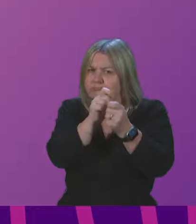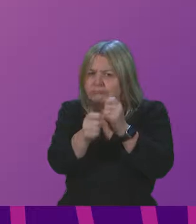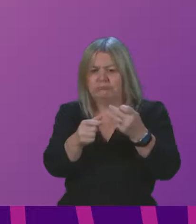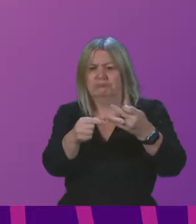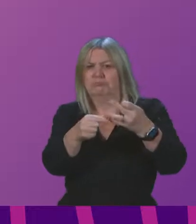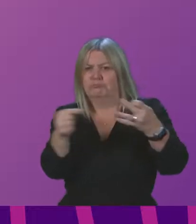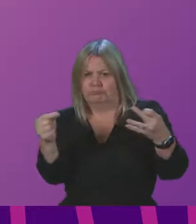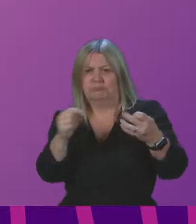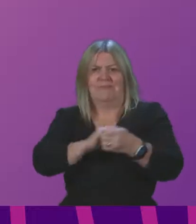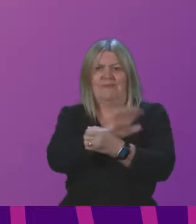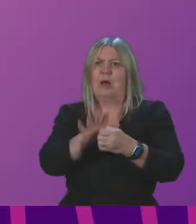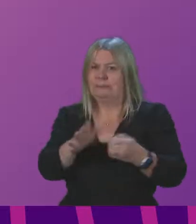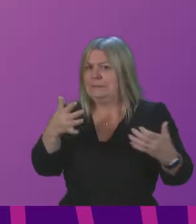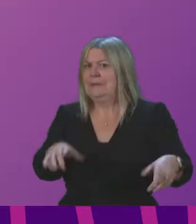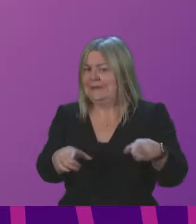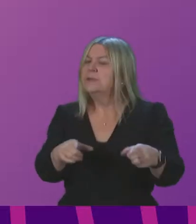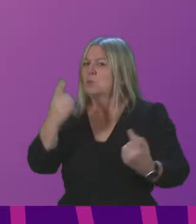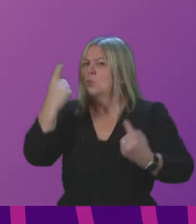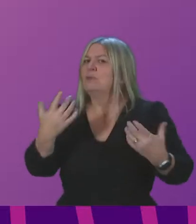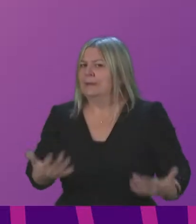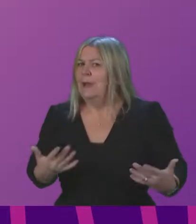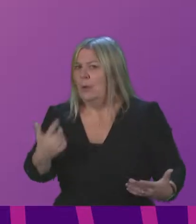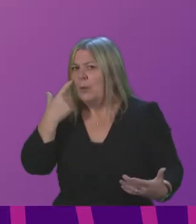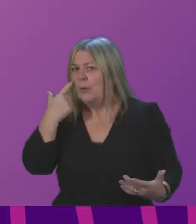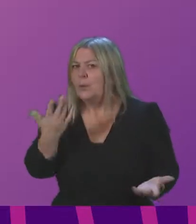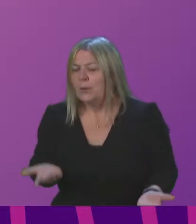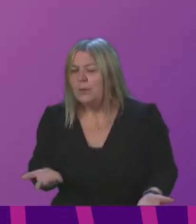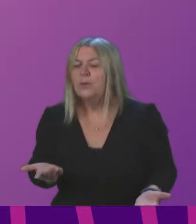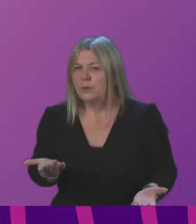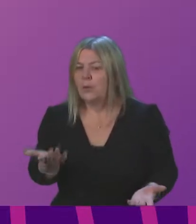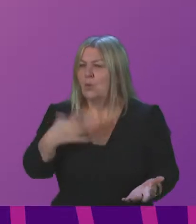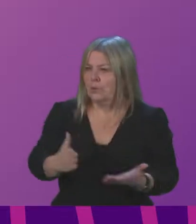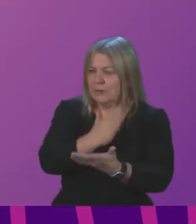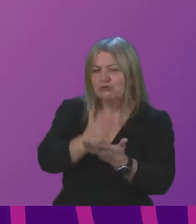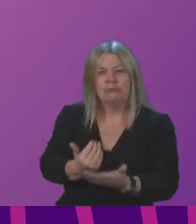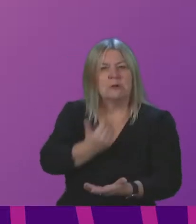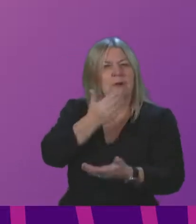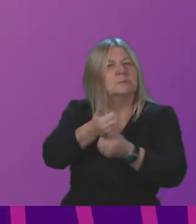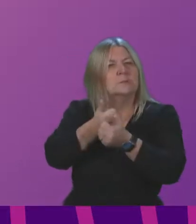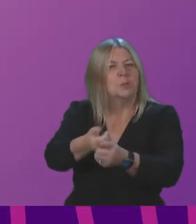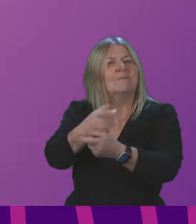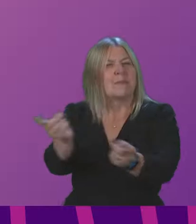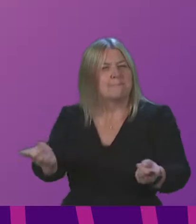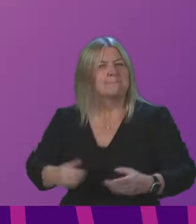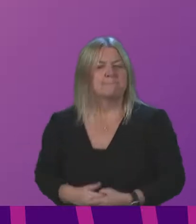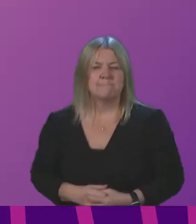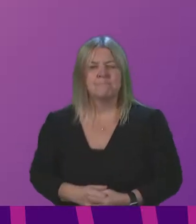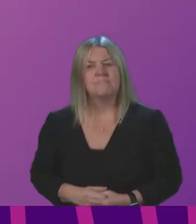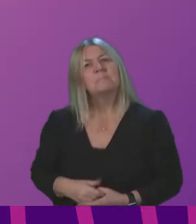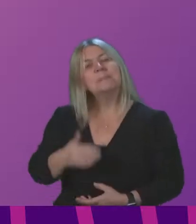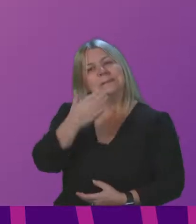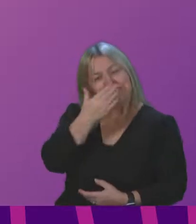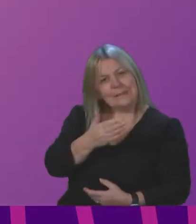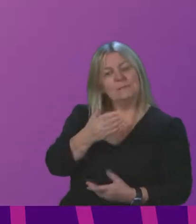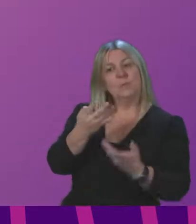Committee feel that we need to look seriously at their budget proposals to make sure they have sufficient support. What is clear from the Committee's work so far